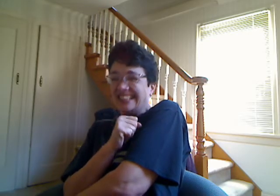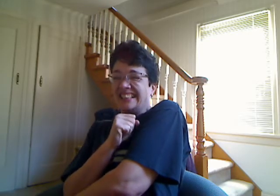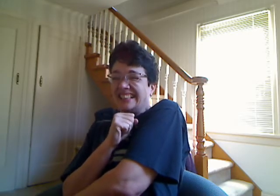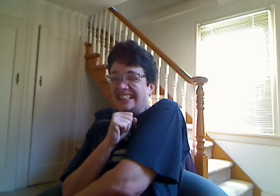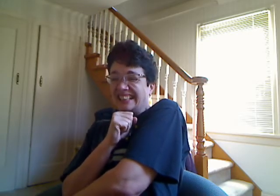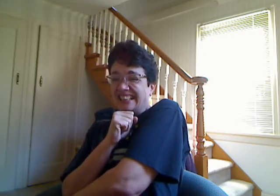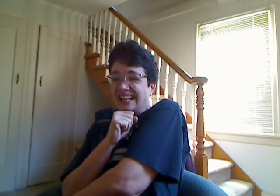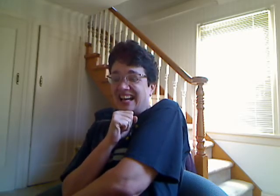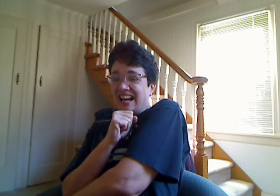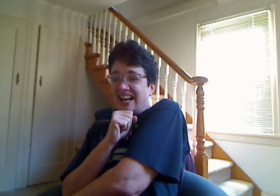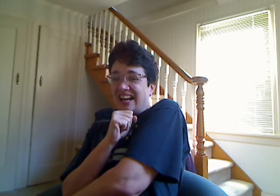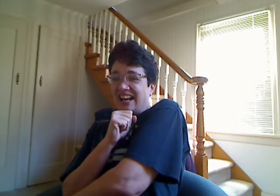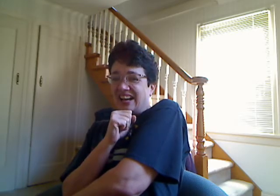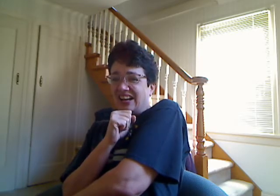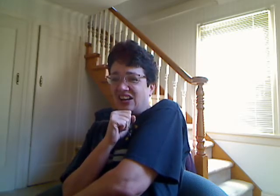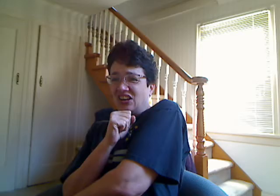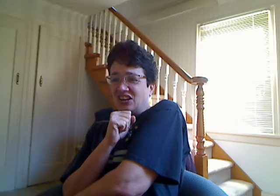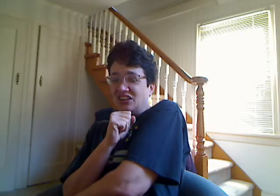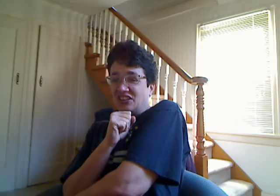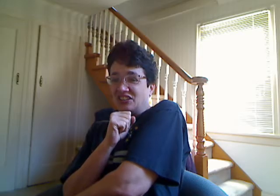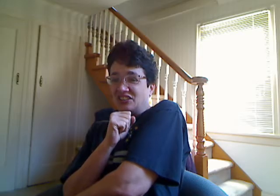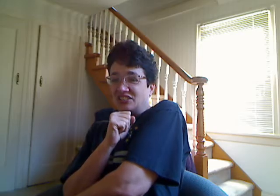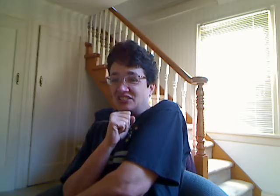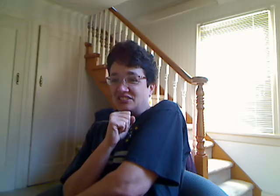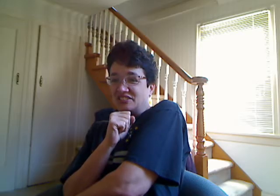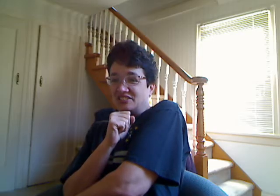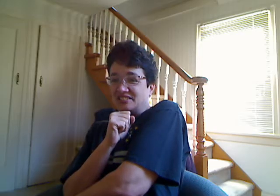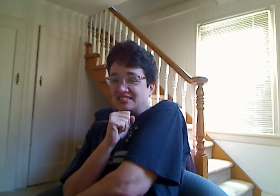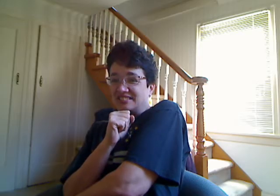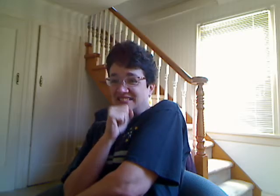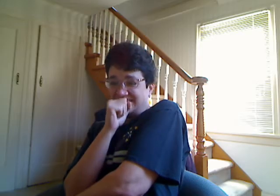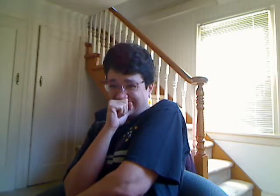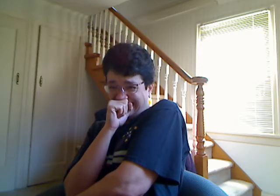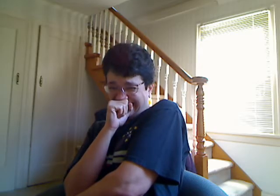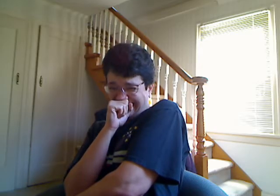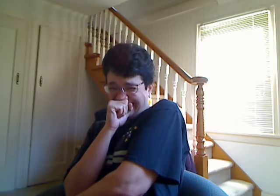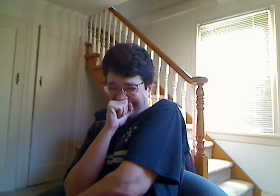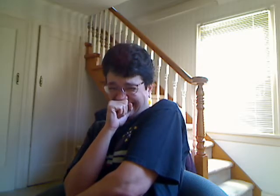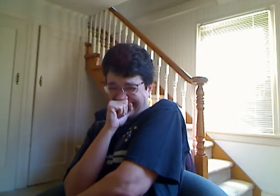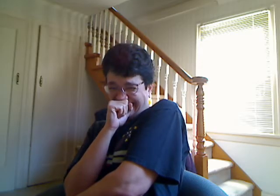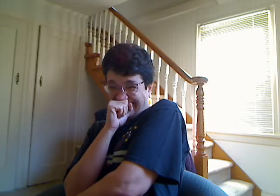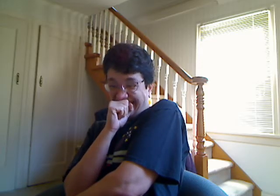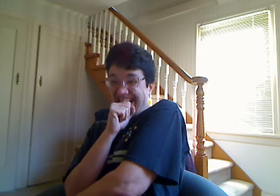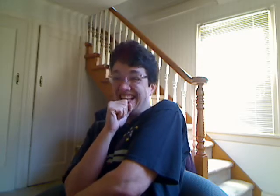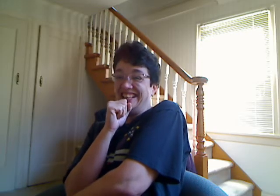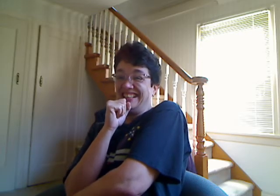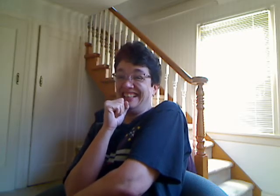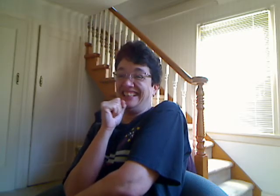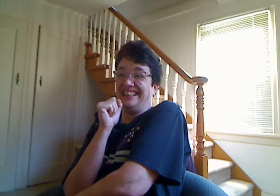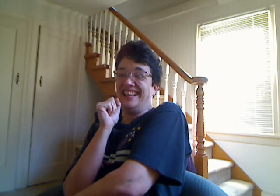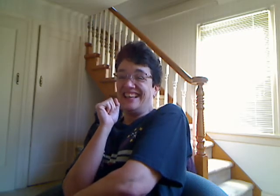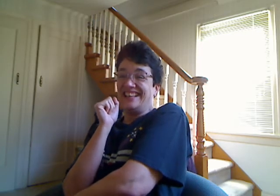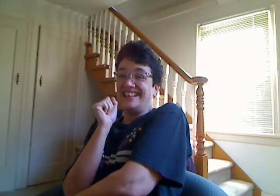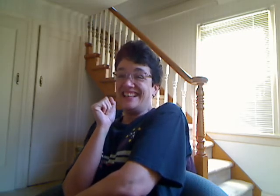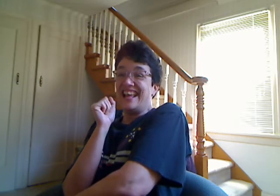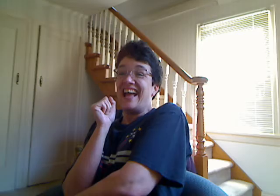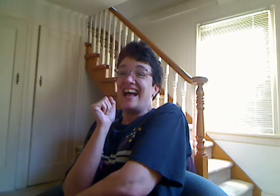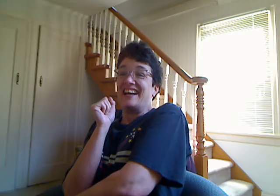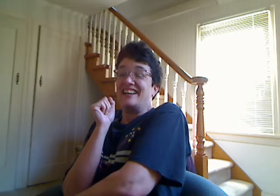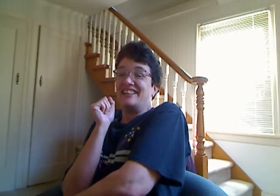Ugh. Ugh. Ugh. Ugh. Ugh. F*** that. that egg. Yeah. It tastes like a mixture